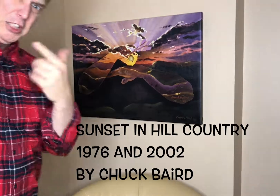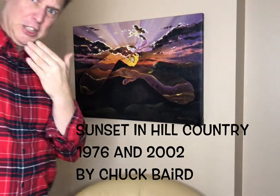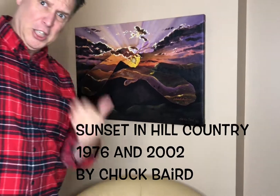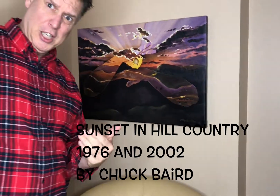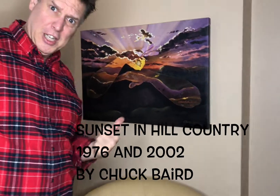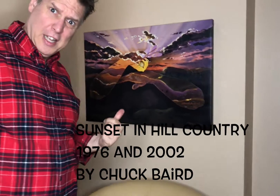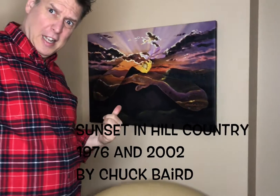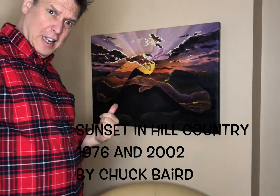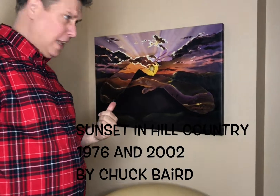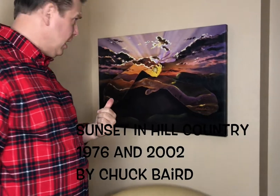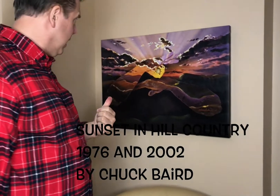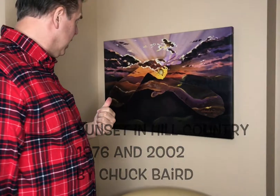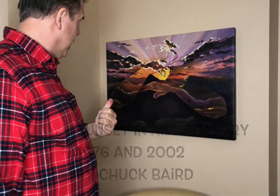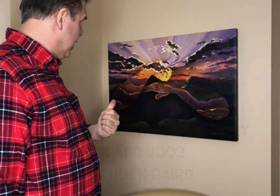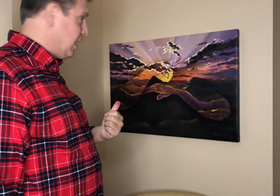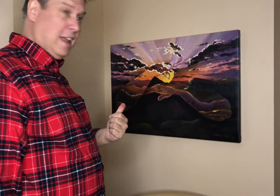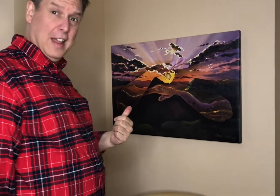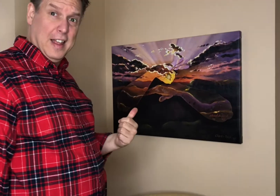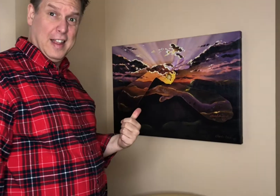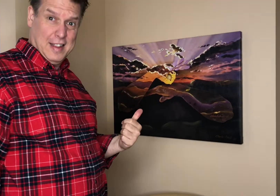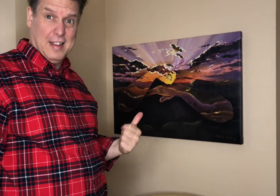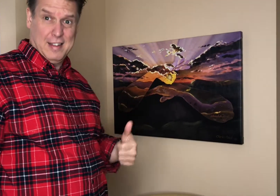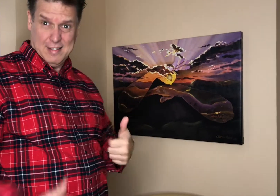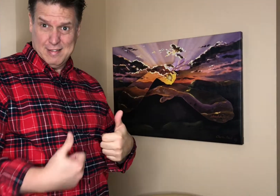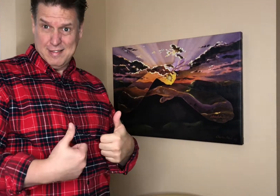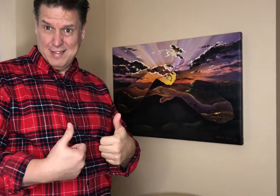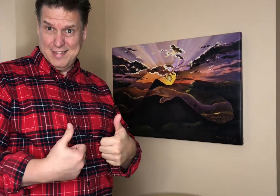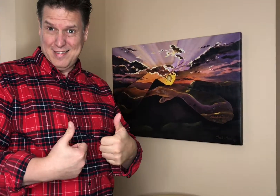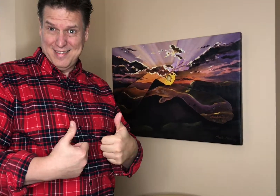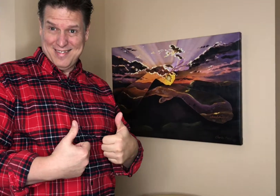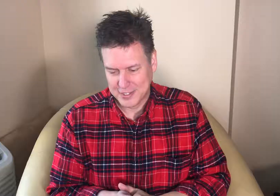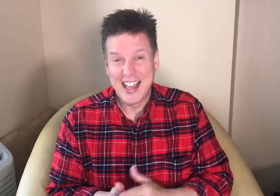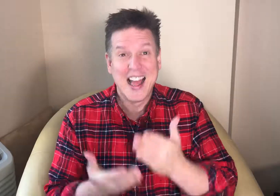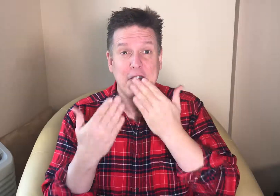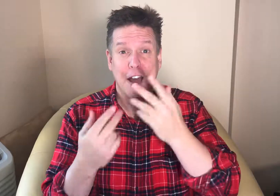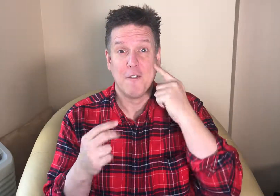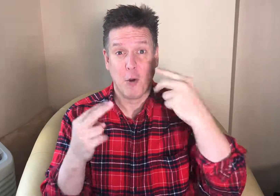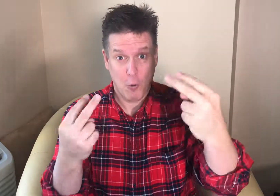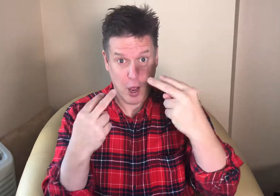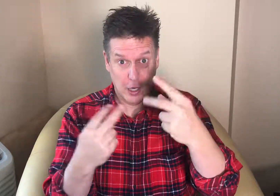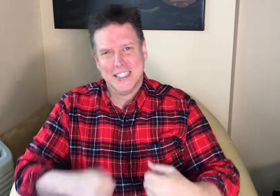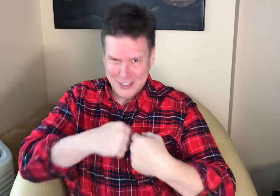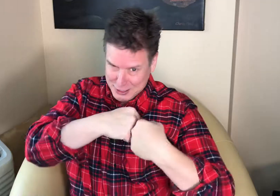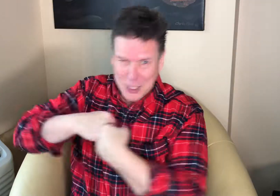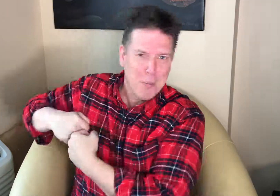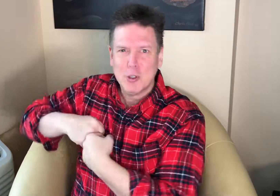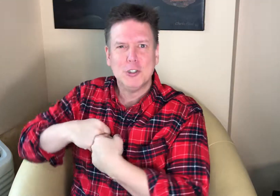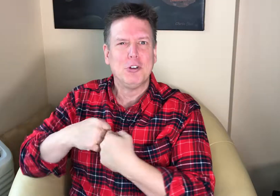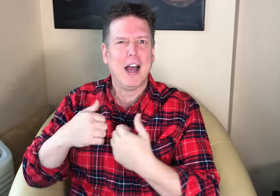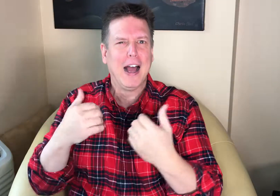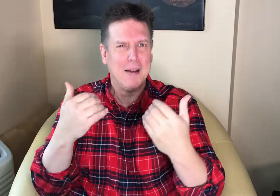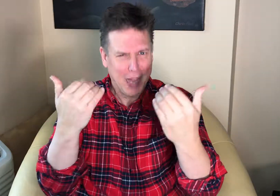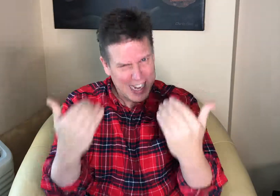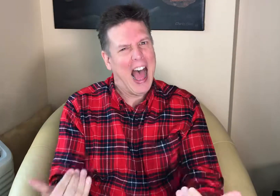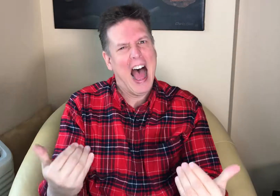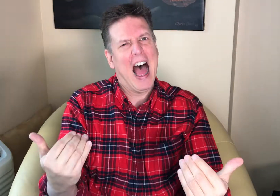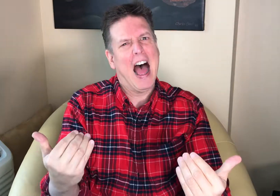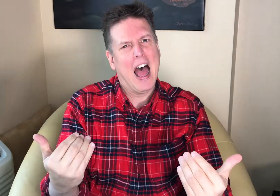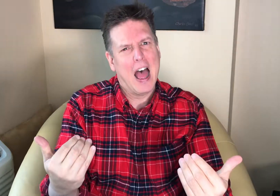looks pretty good all right well thanks for watching subscribe now